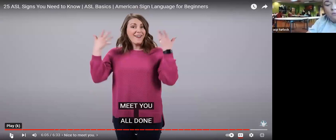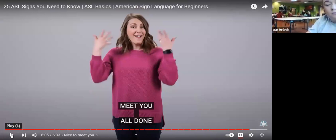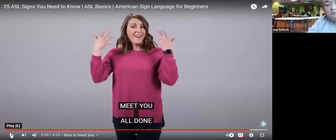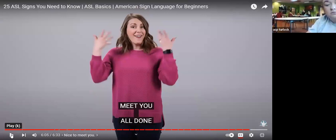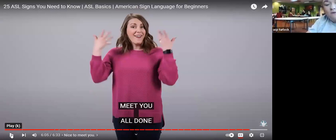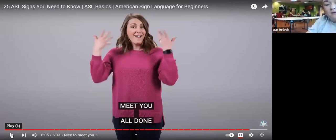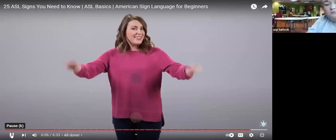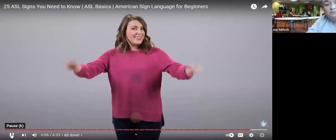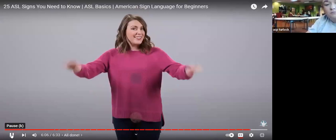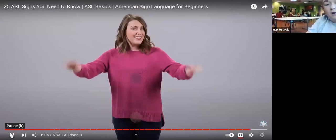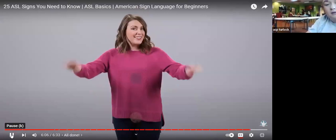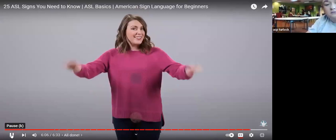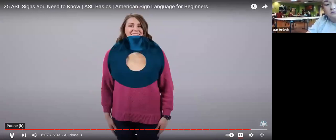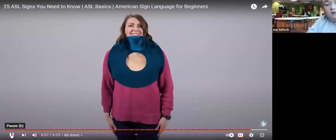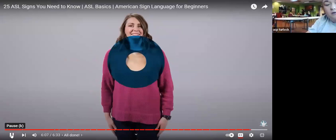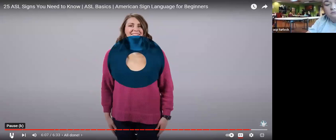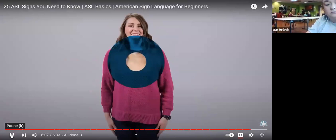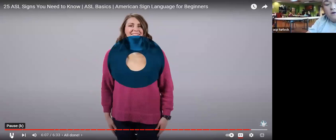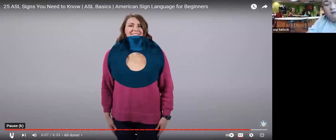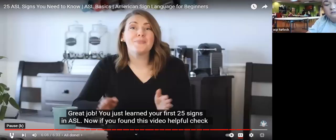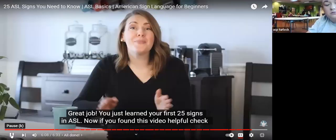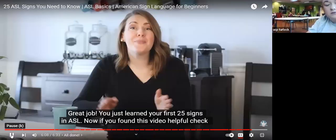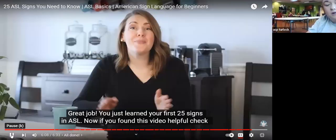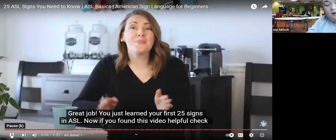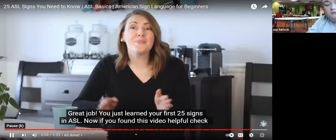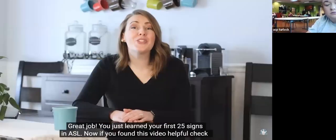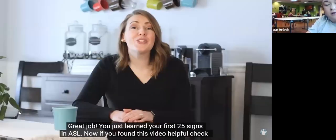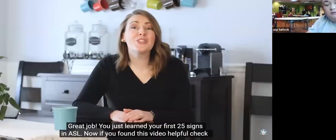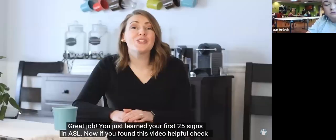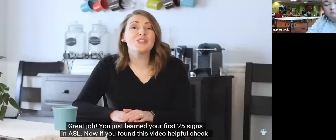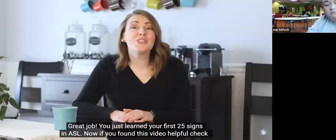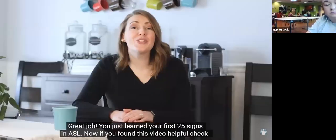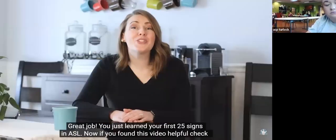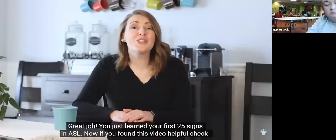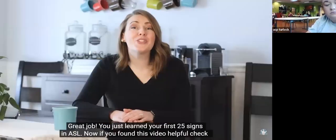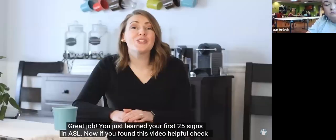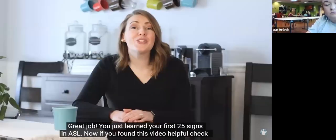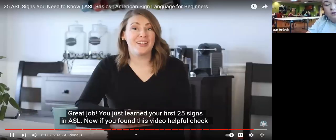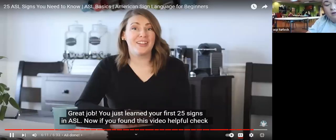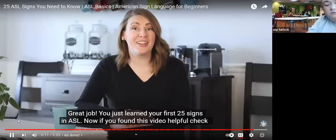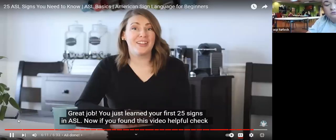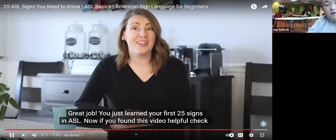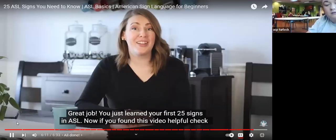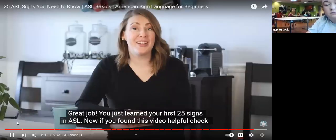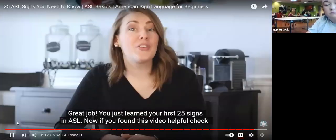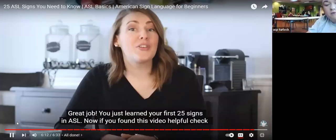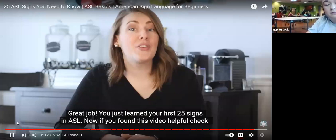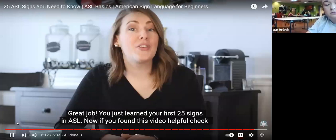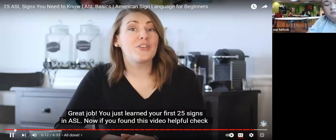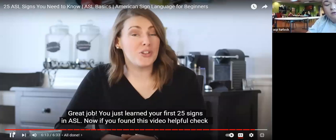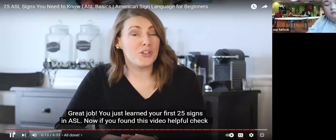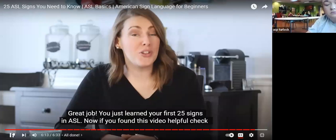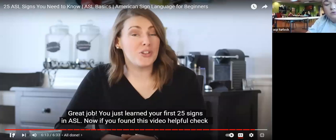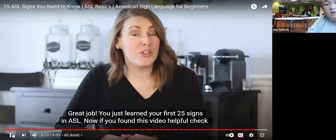all done great job you just learned your first 25 signs in asl now if you found this